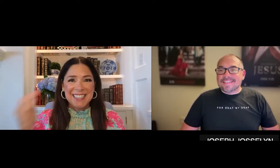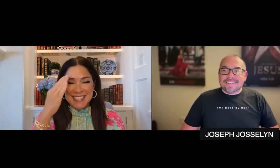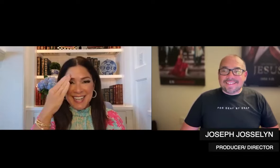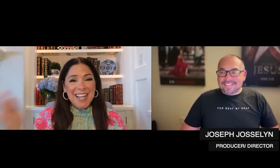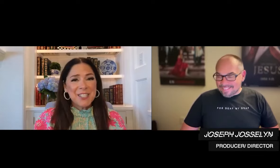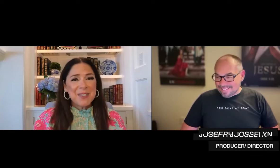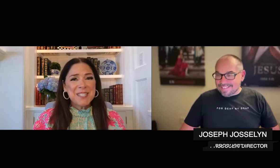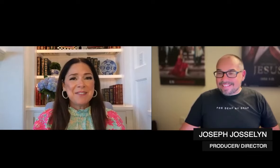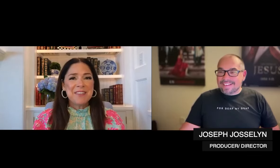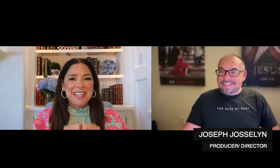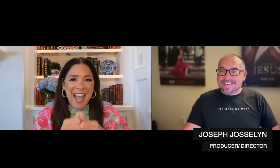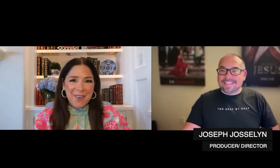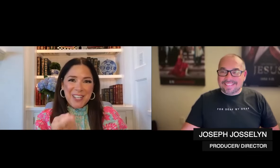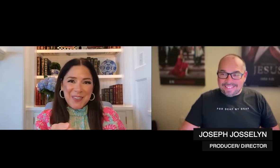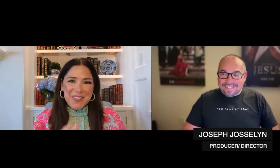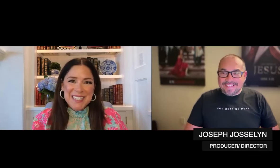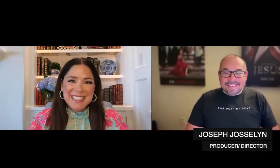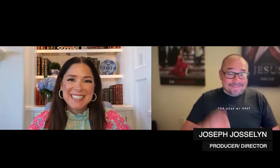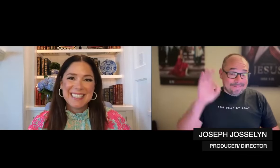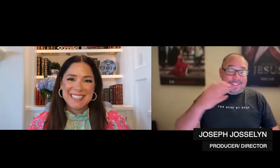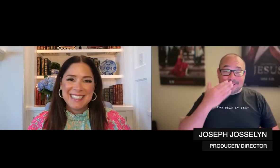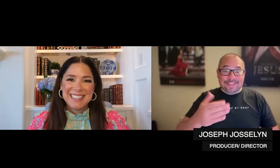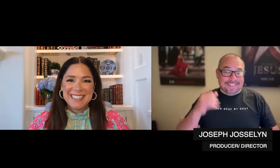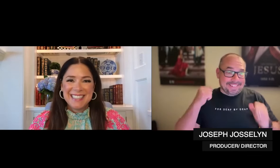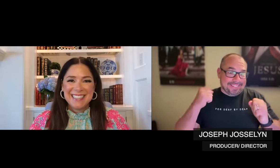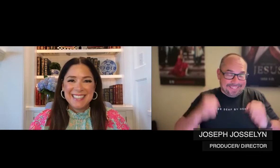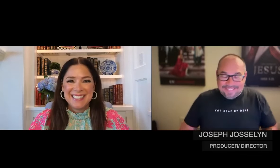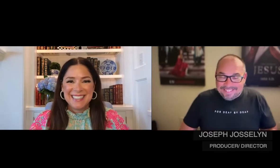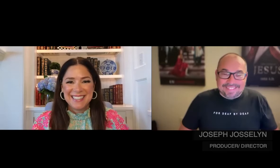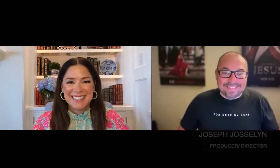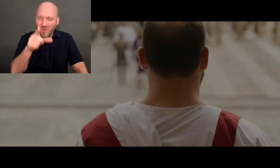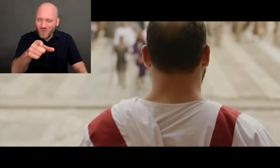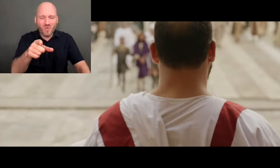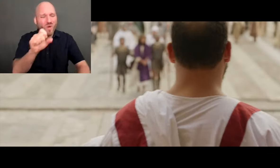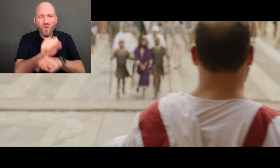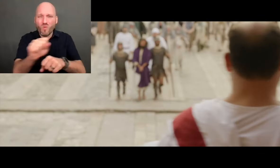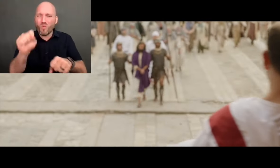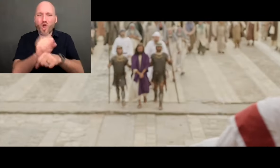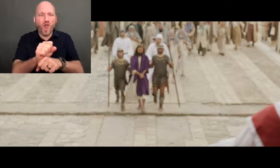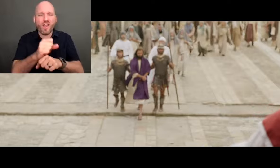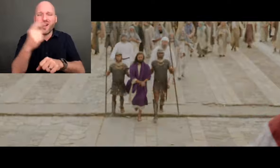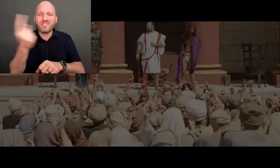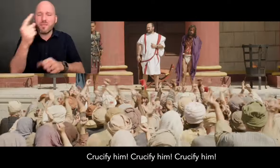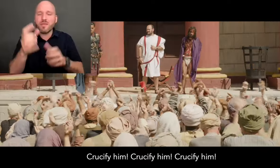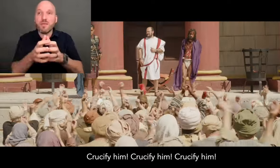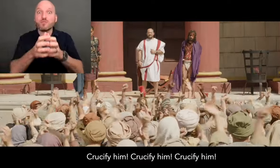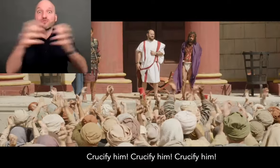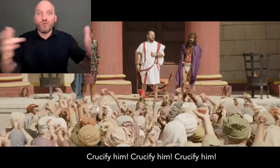Hi, Joseph. How are you? I'm doing great. You are working on a very exciting project.